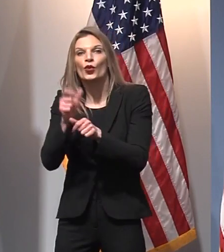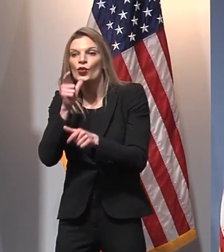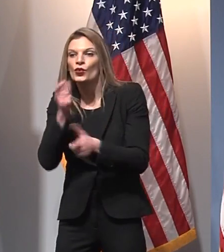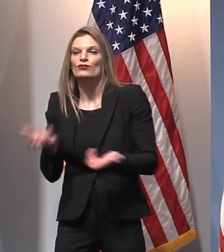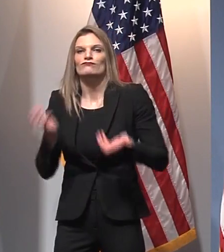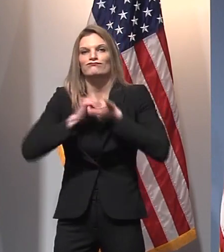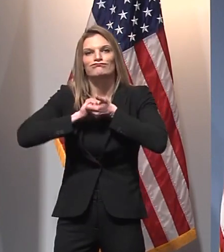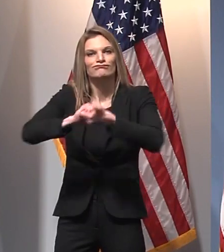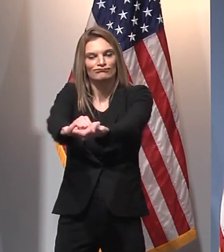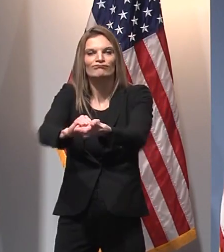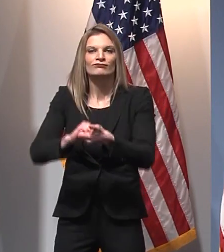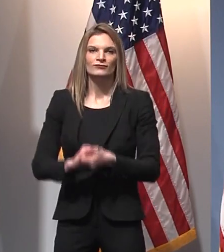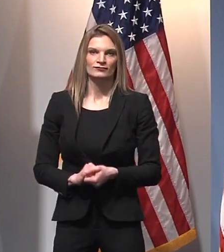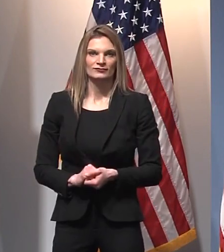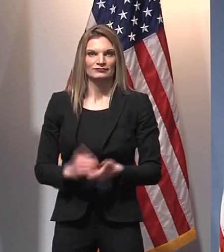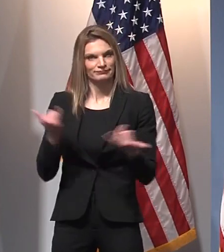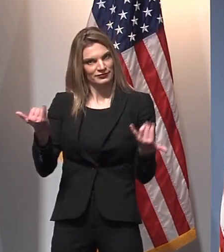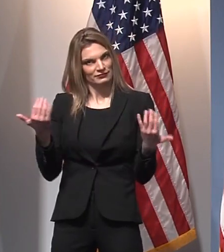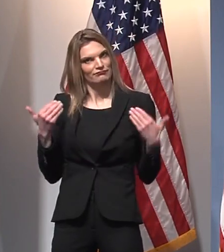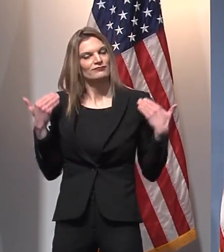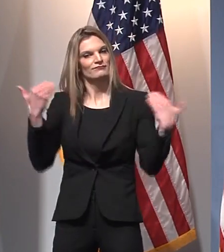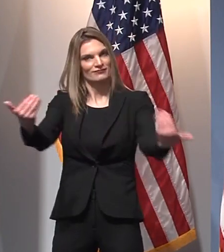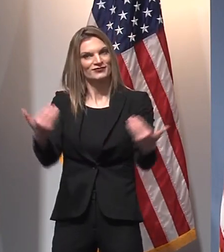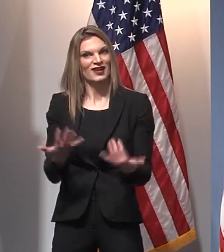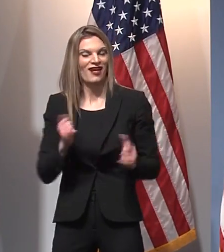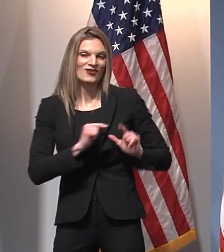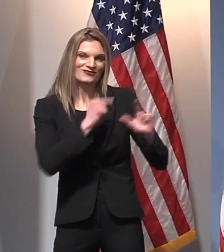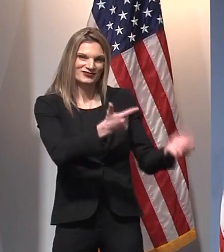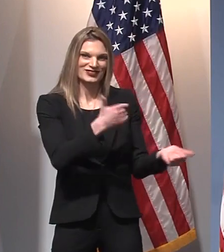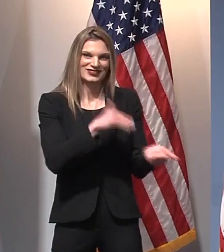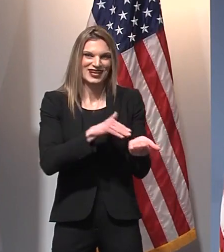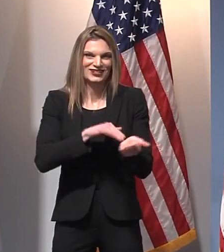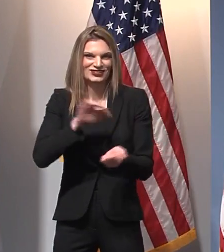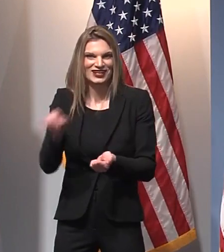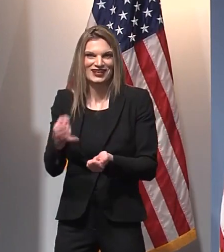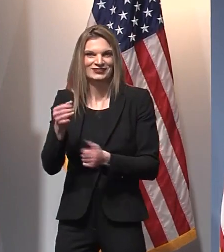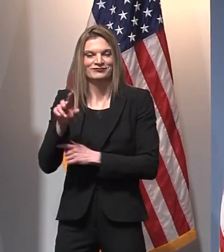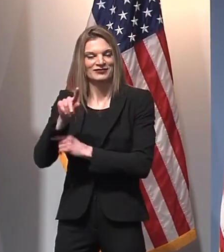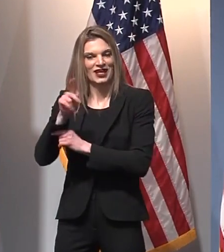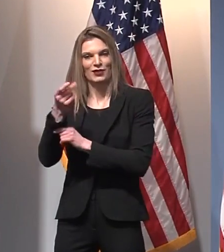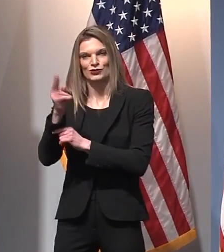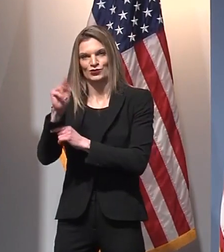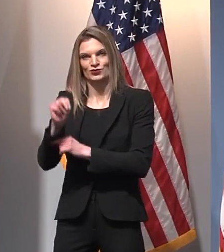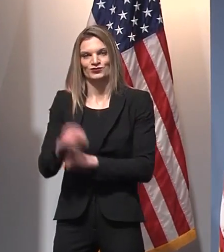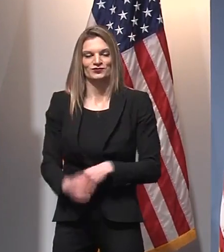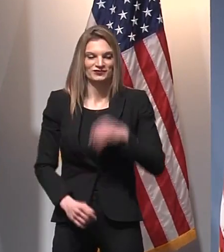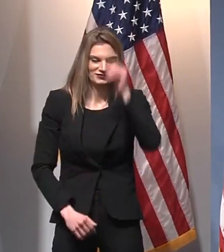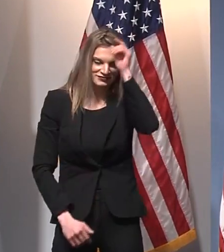make it happen. right, let's get it done. With that, I'll turn it over to Dr. Janae Kalvin.